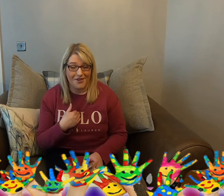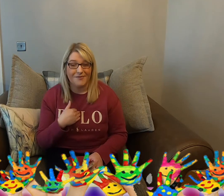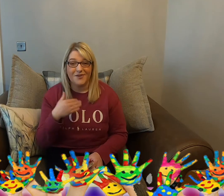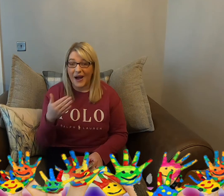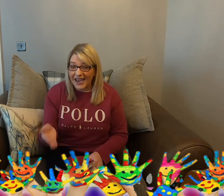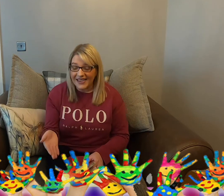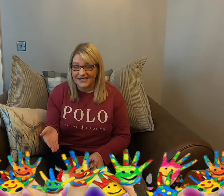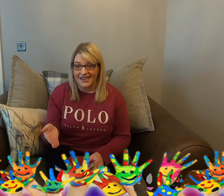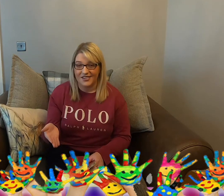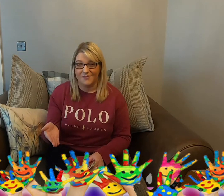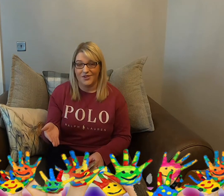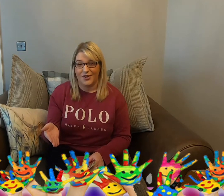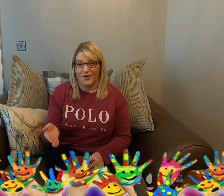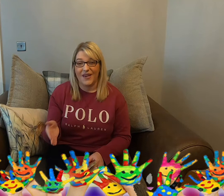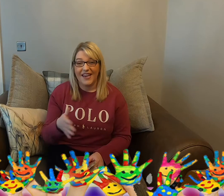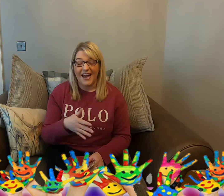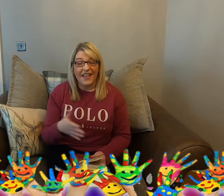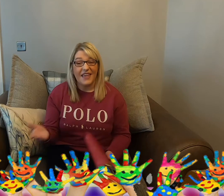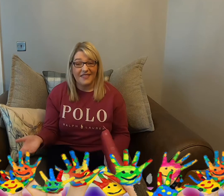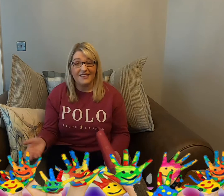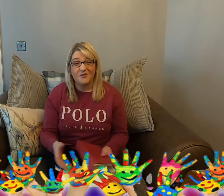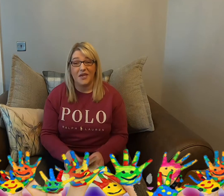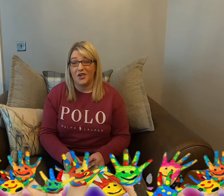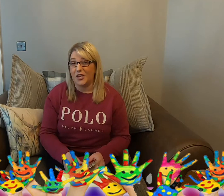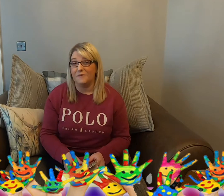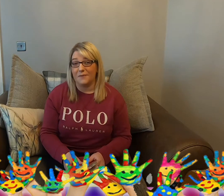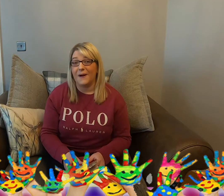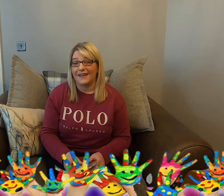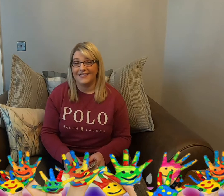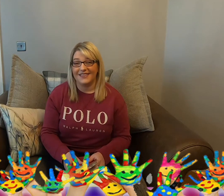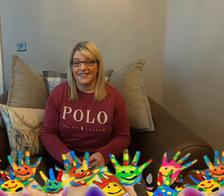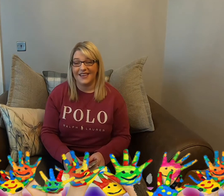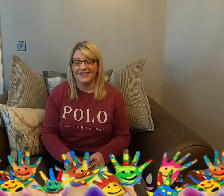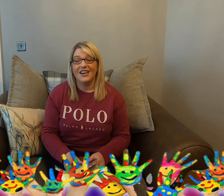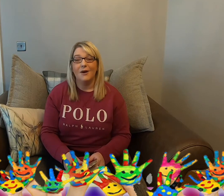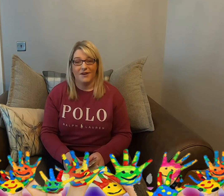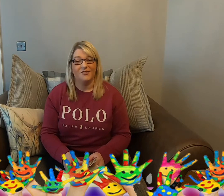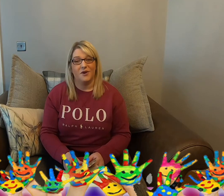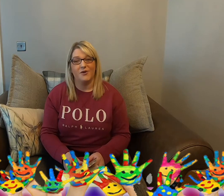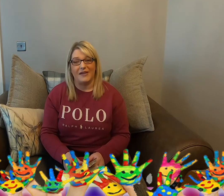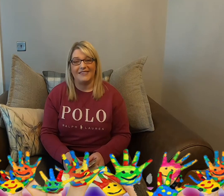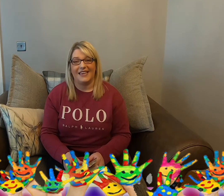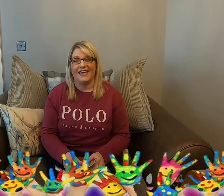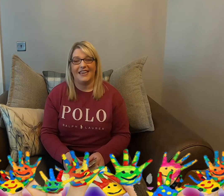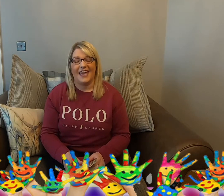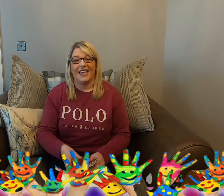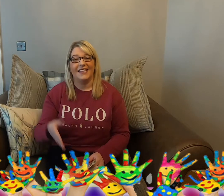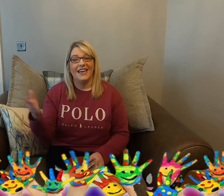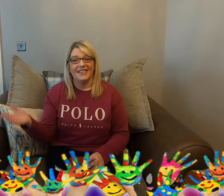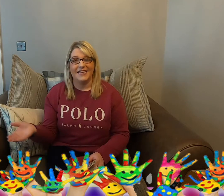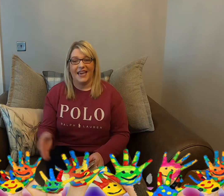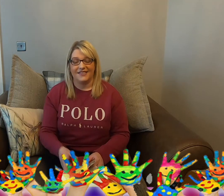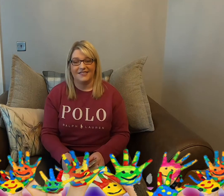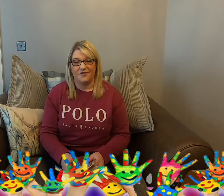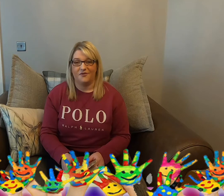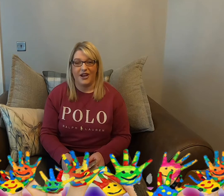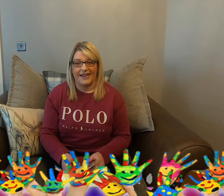them so I can teach them to you. And then this week you can be practicing this because we're going to sing it again next Friday